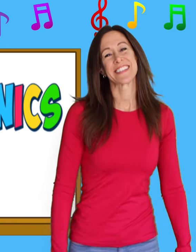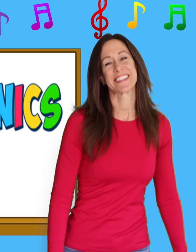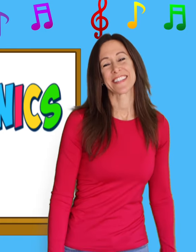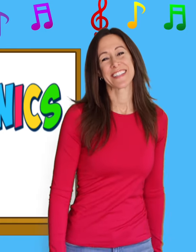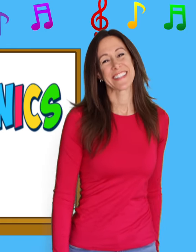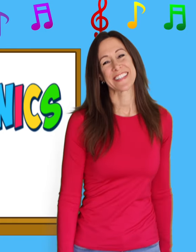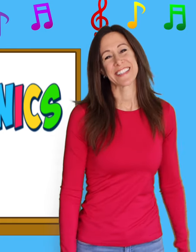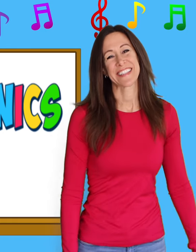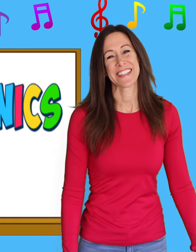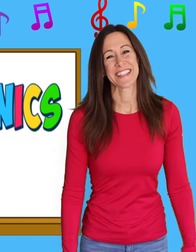job! job!